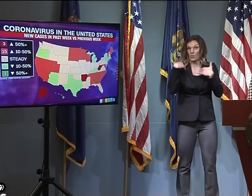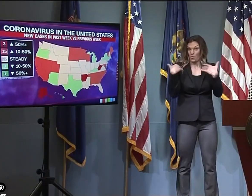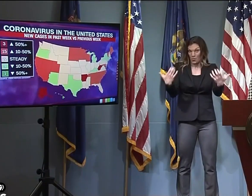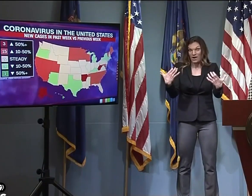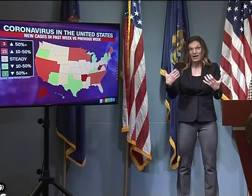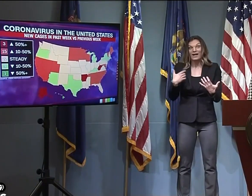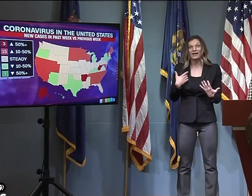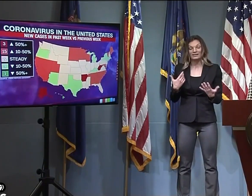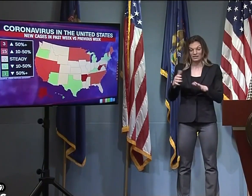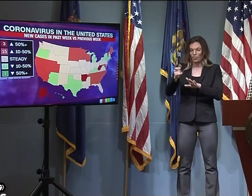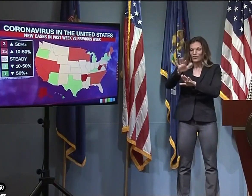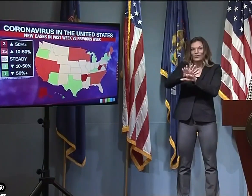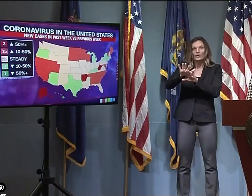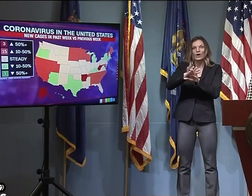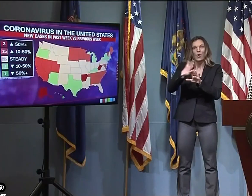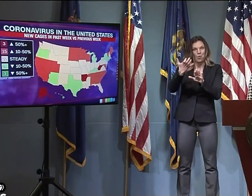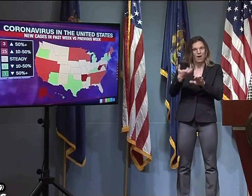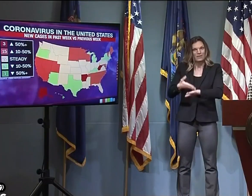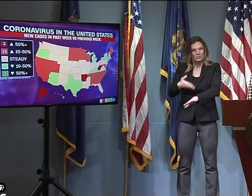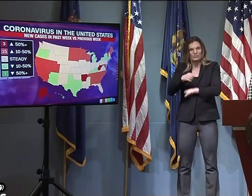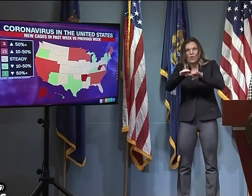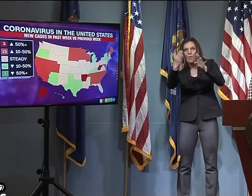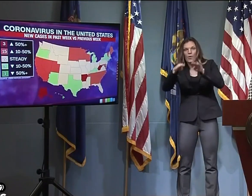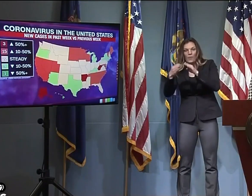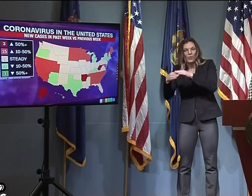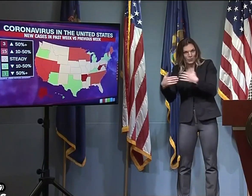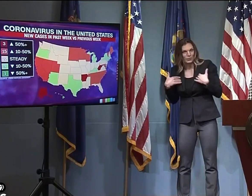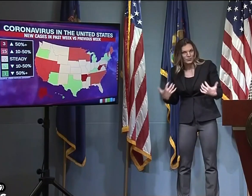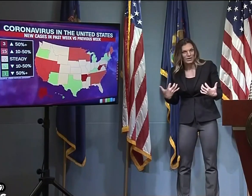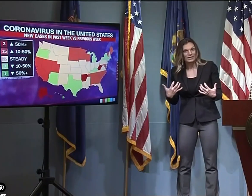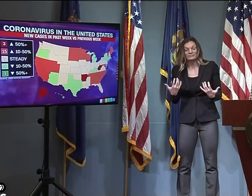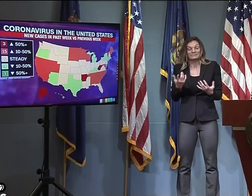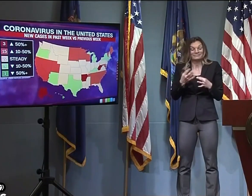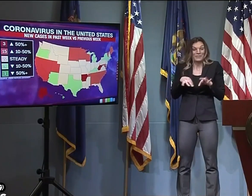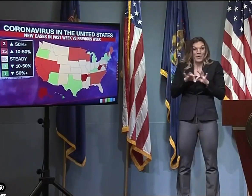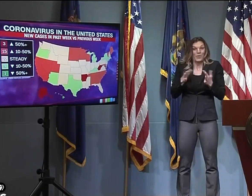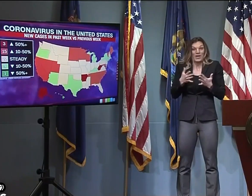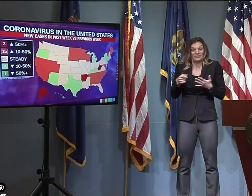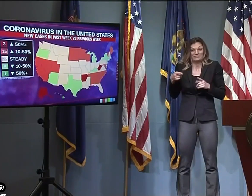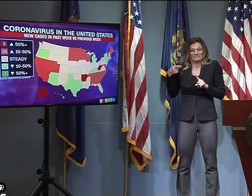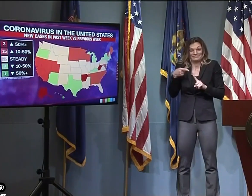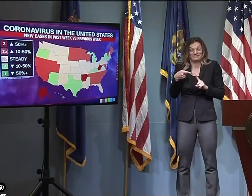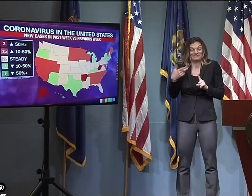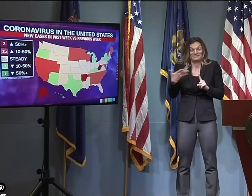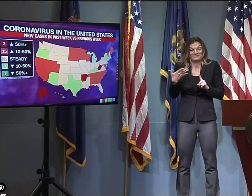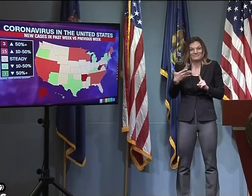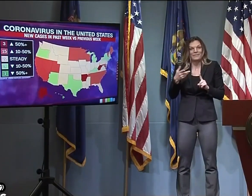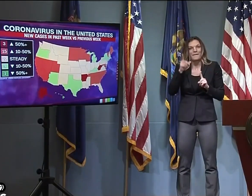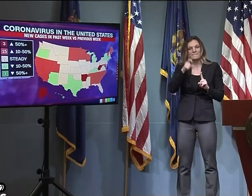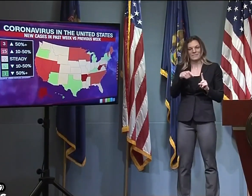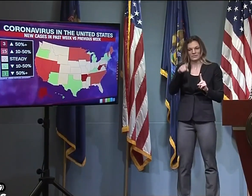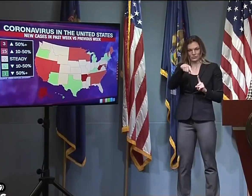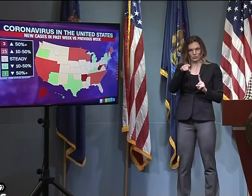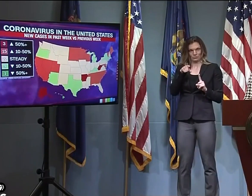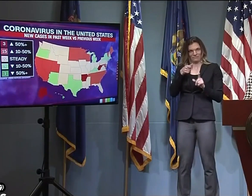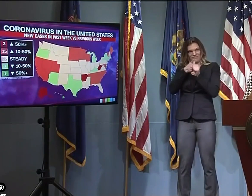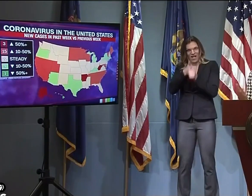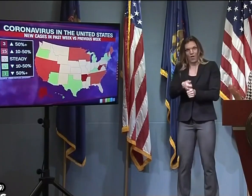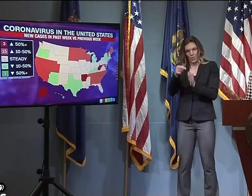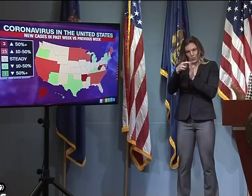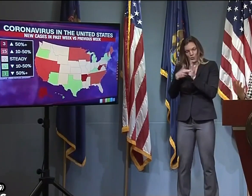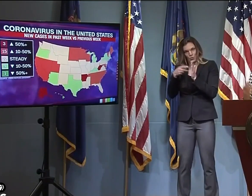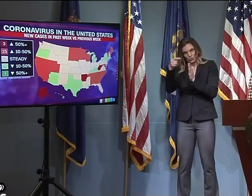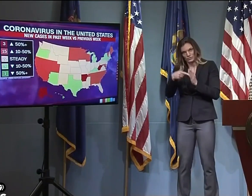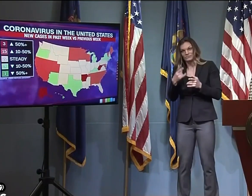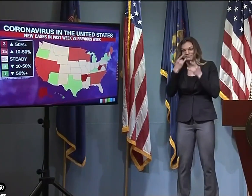looking at the possibility of moving other regions into phase four. But it's really dependent on everyone continuing to do their part. And we should be proud of